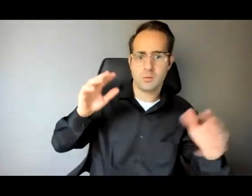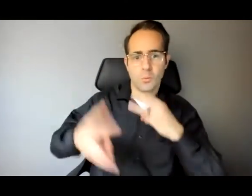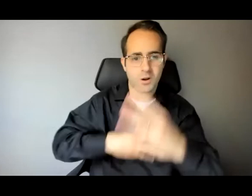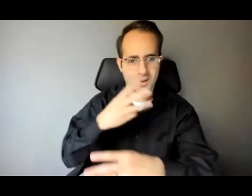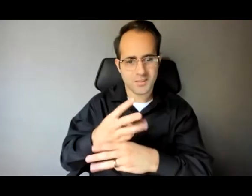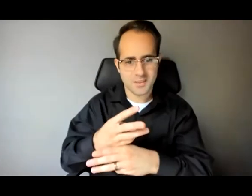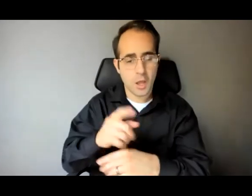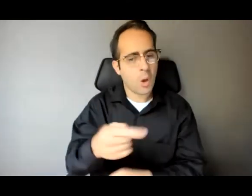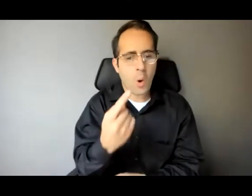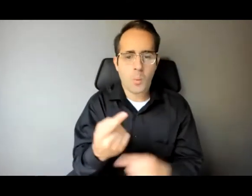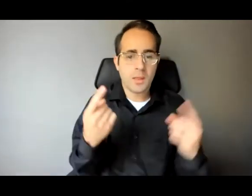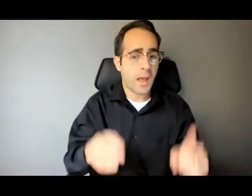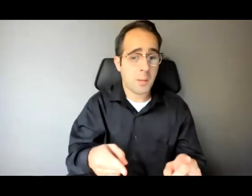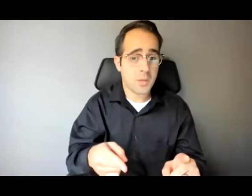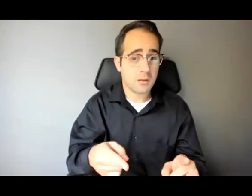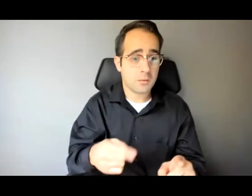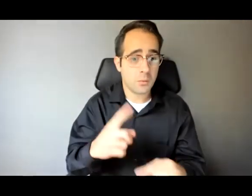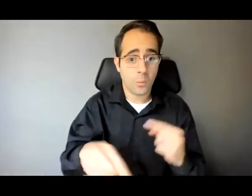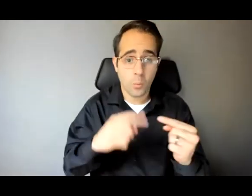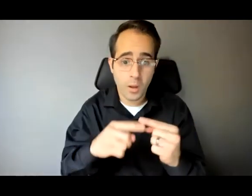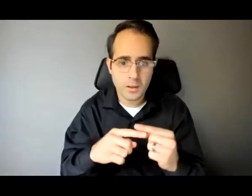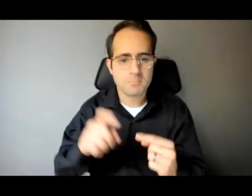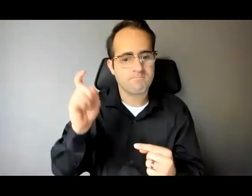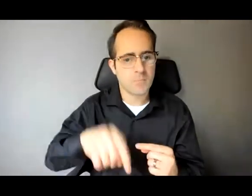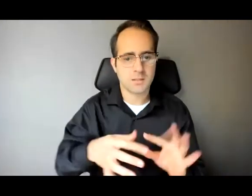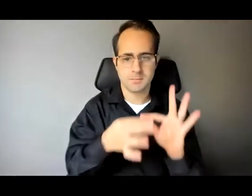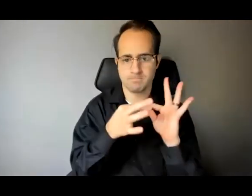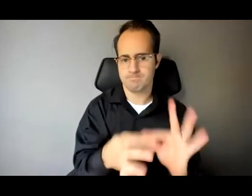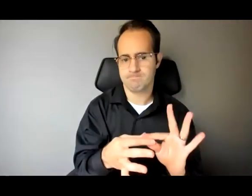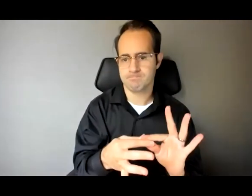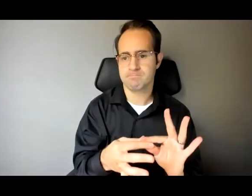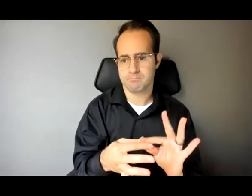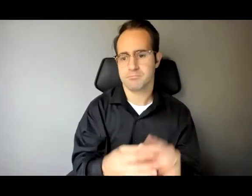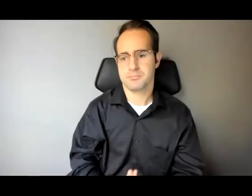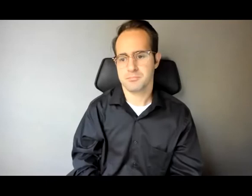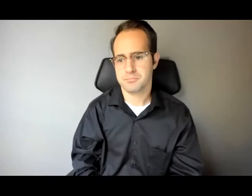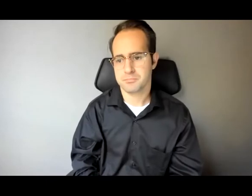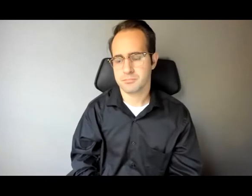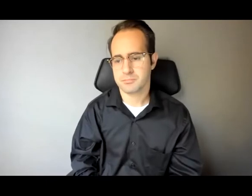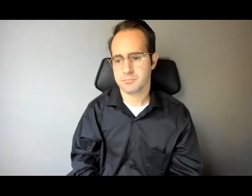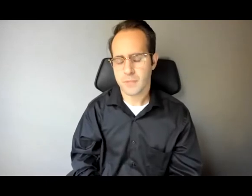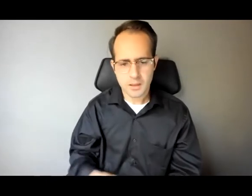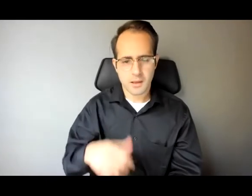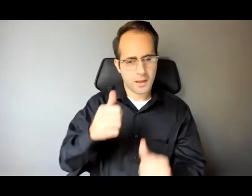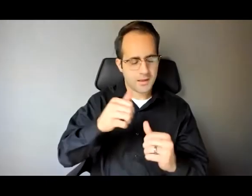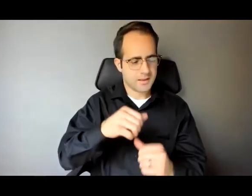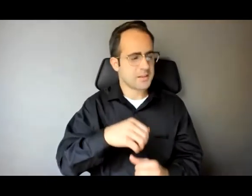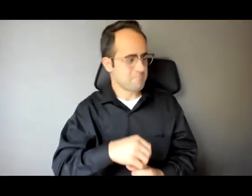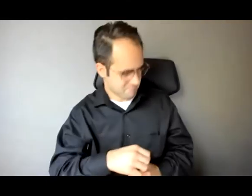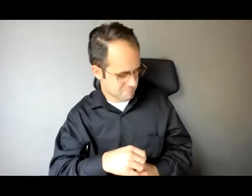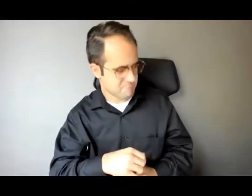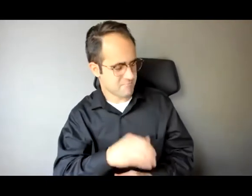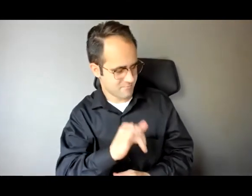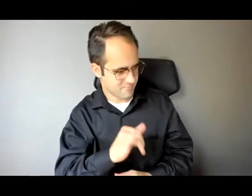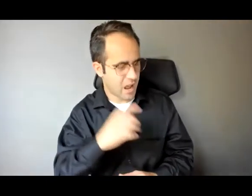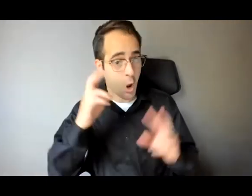wow no doubt I think when you opened up you said something I wrote this down correctly about creating the world you